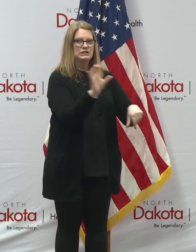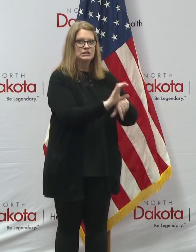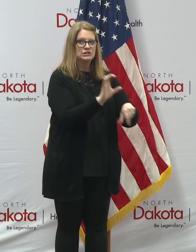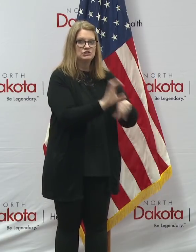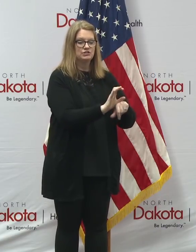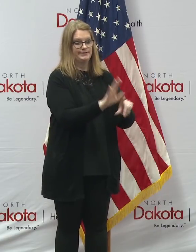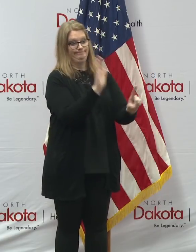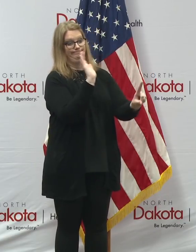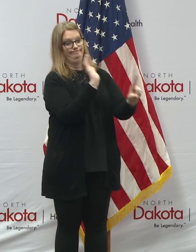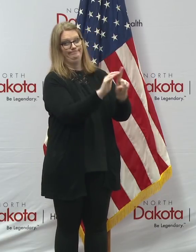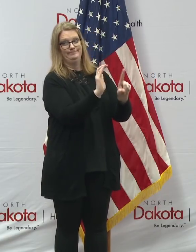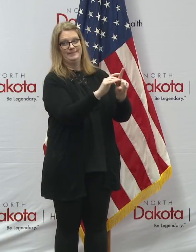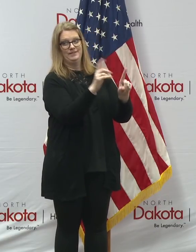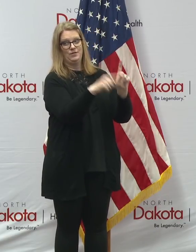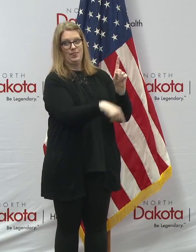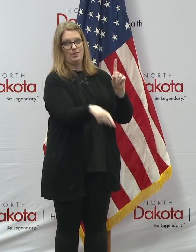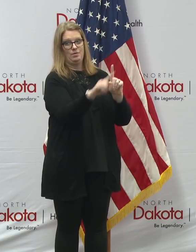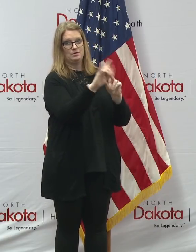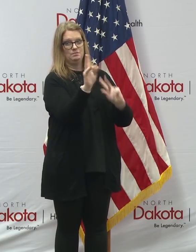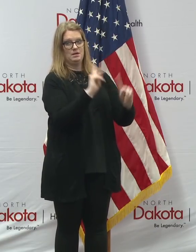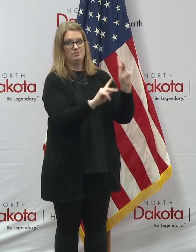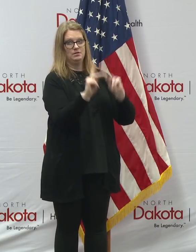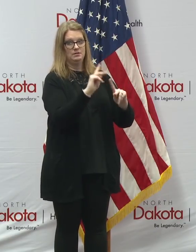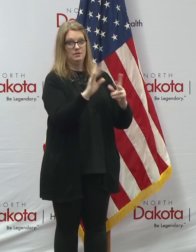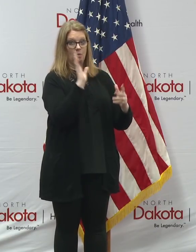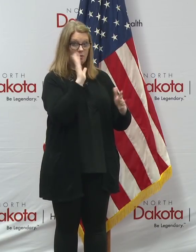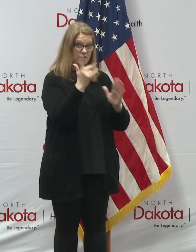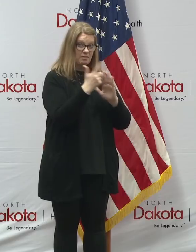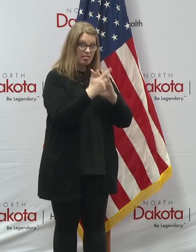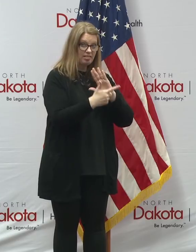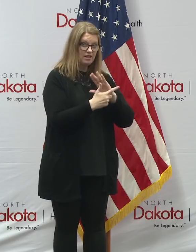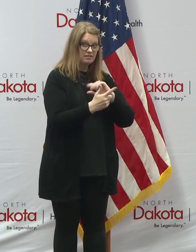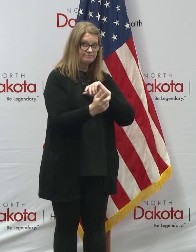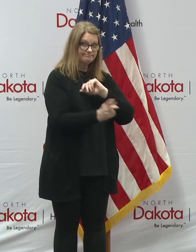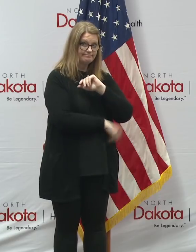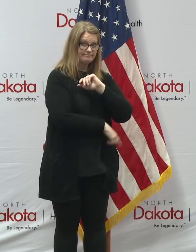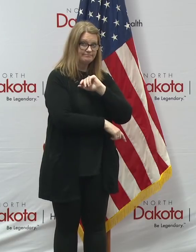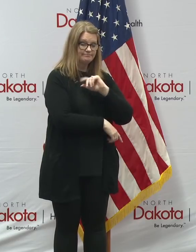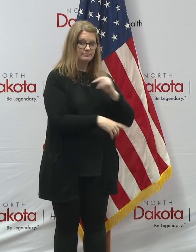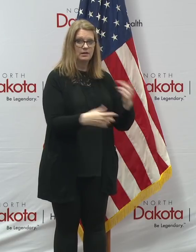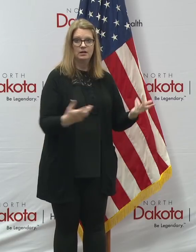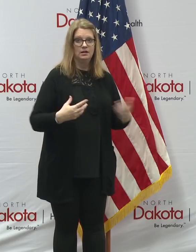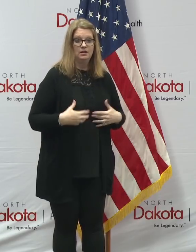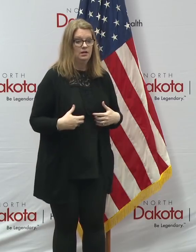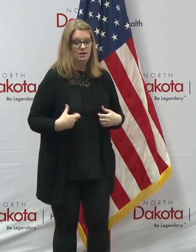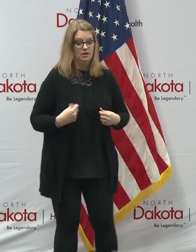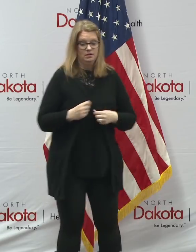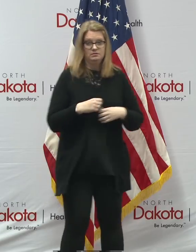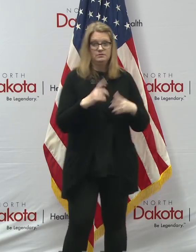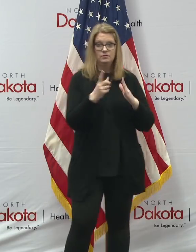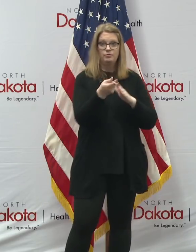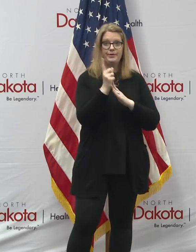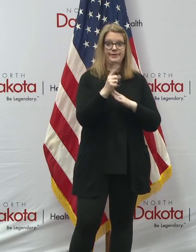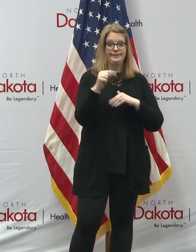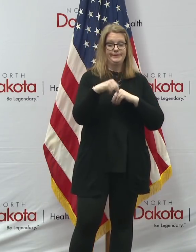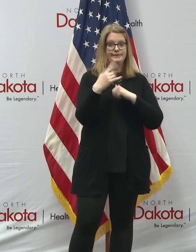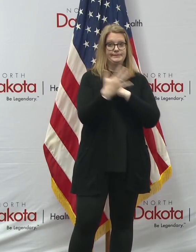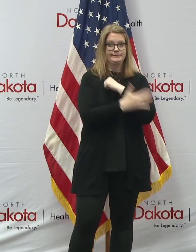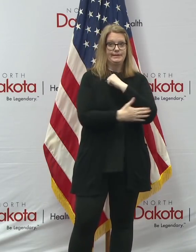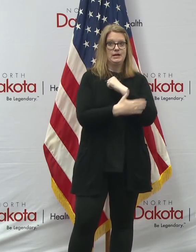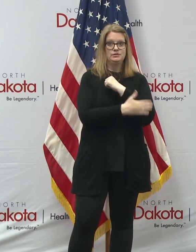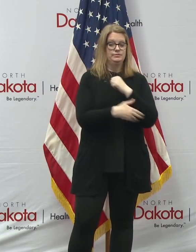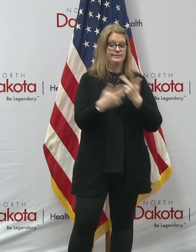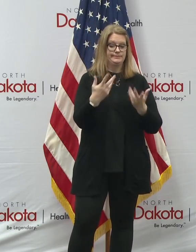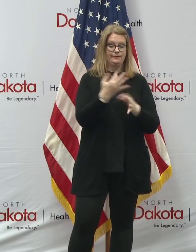for them and if they may face legal repercussions for doing so? Well, as I said in my opening remarks, mean, our country was founded on